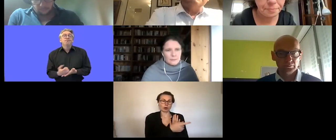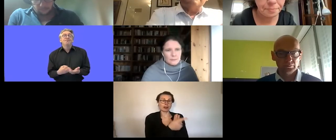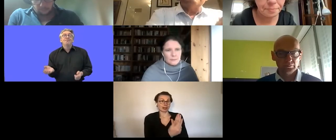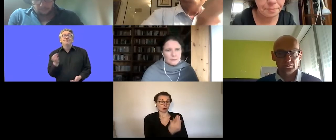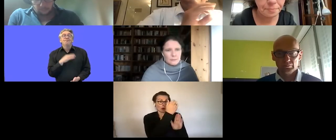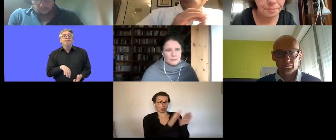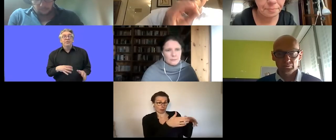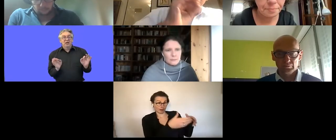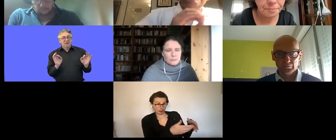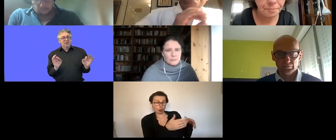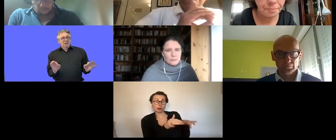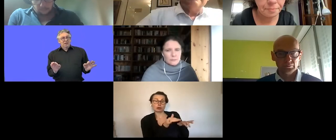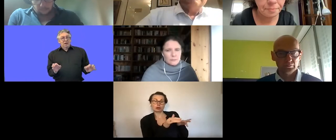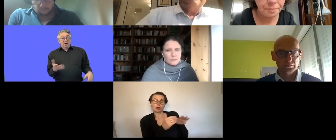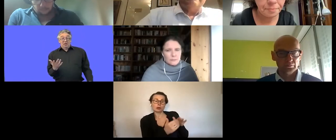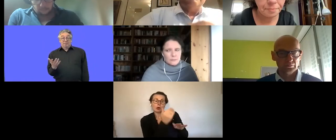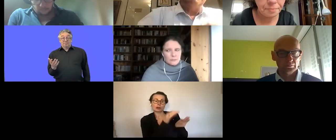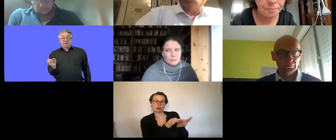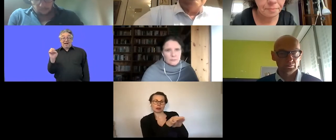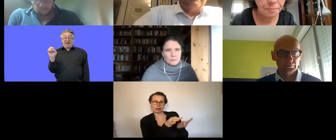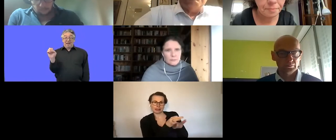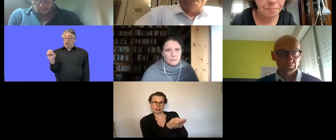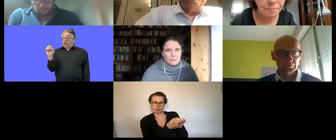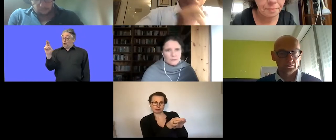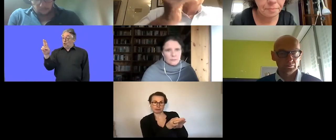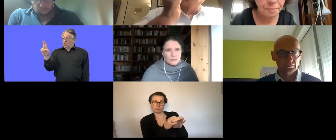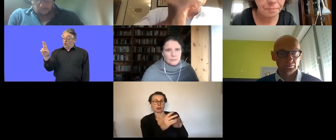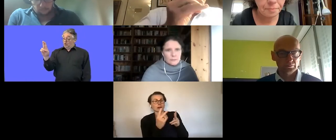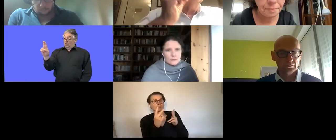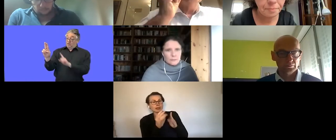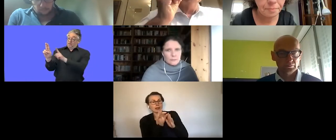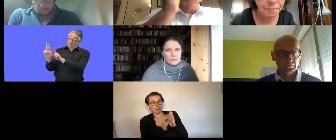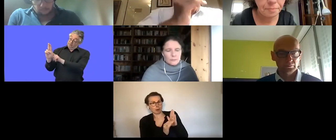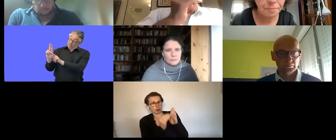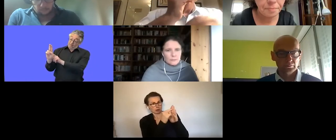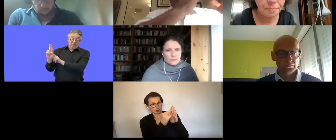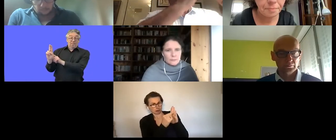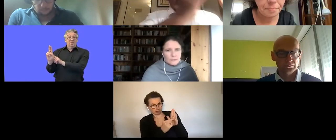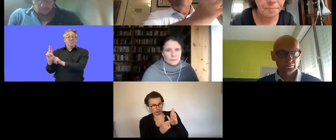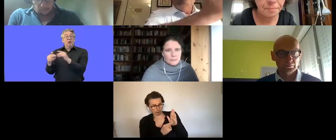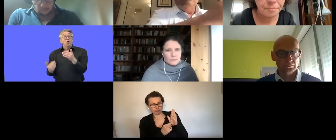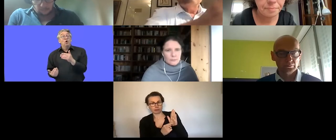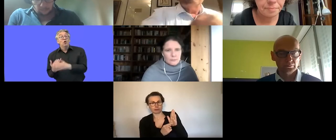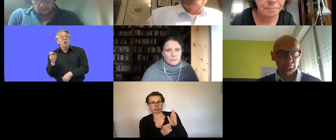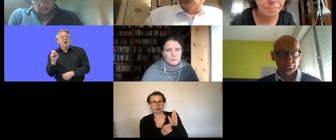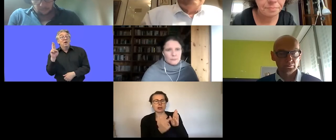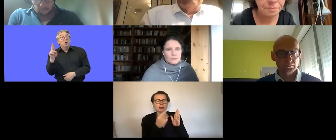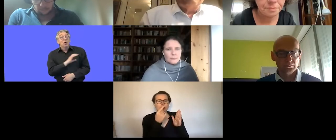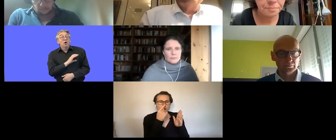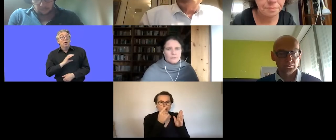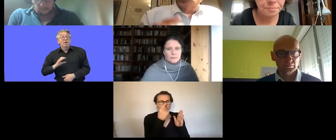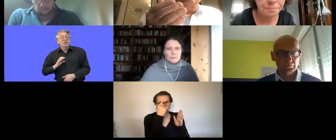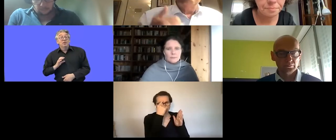that is the new european commission um has introduced new elements in the